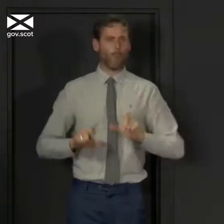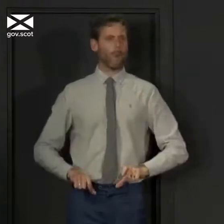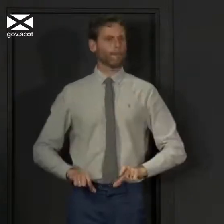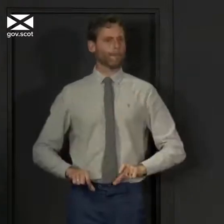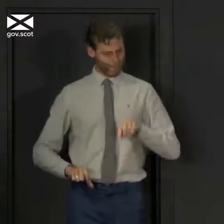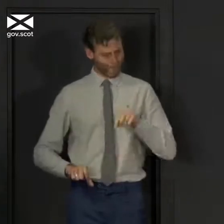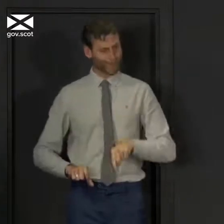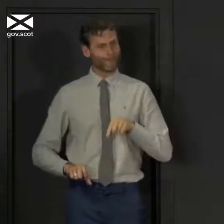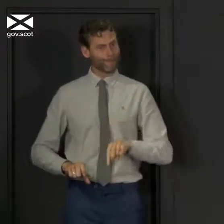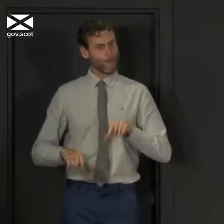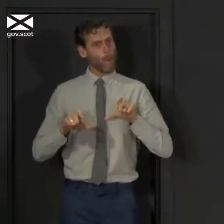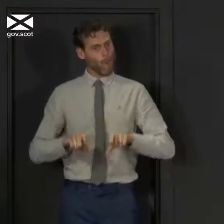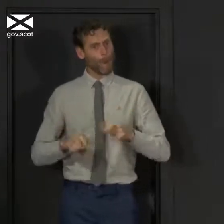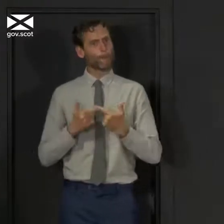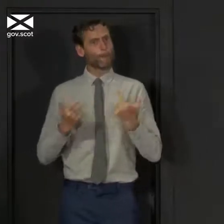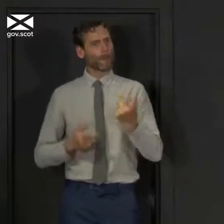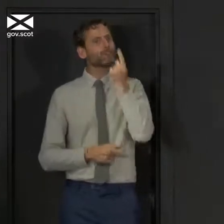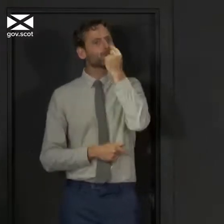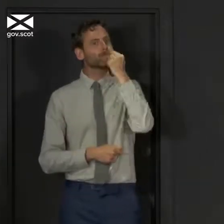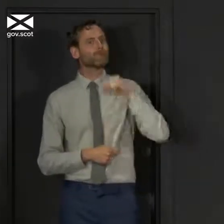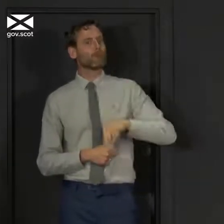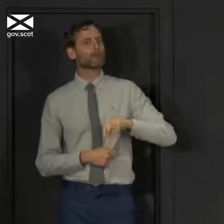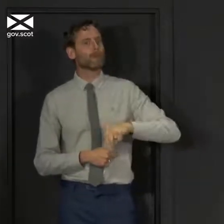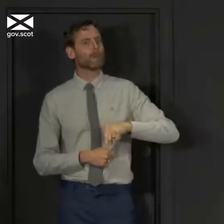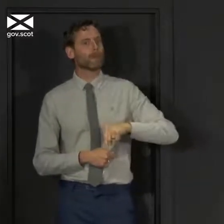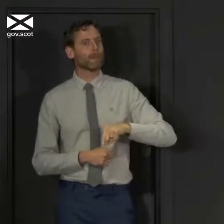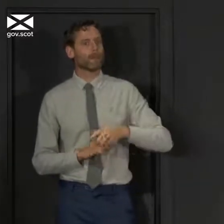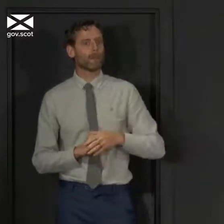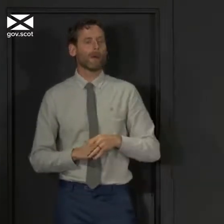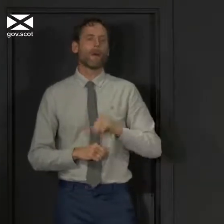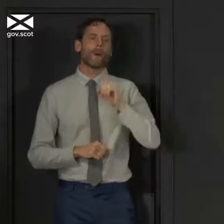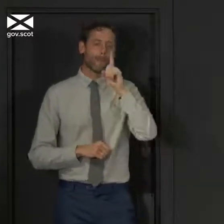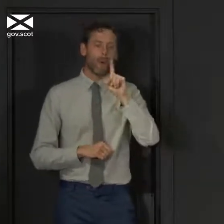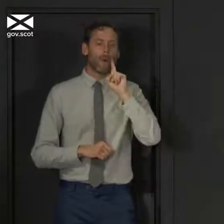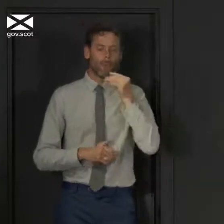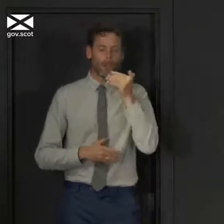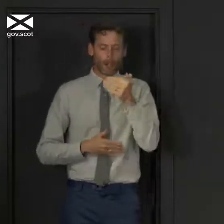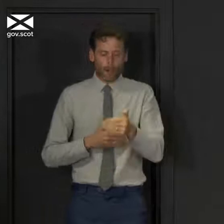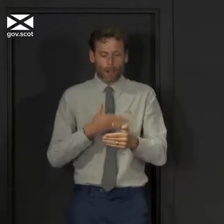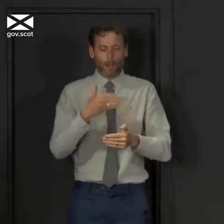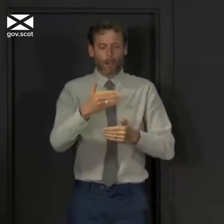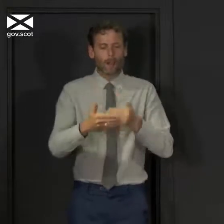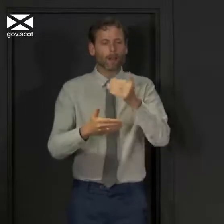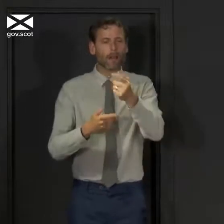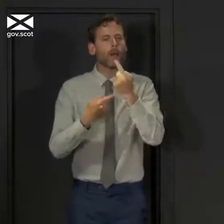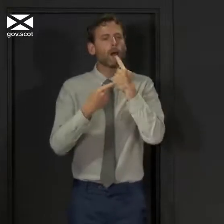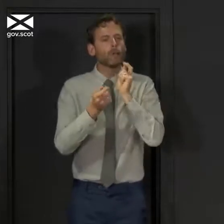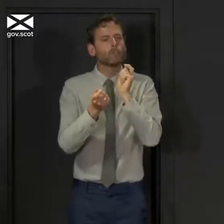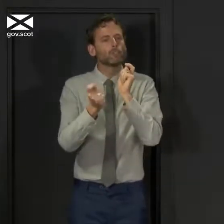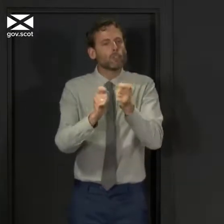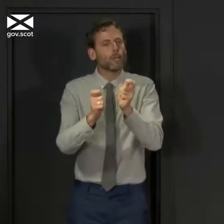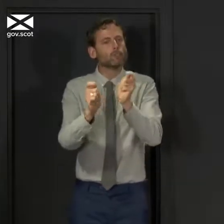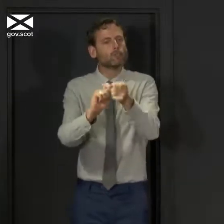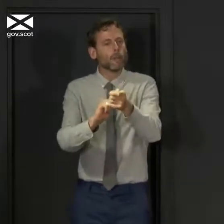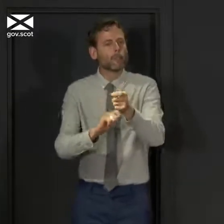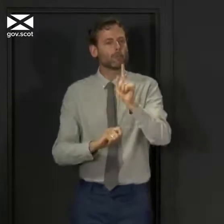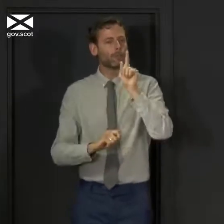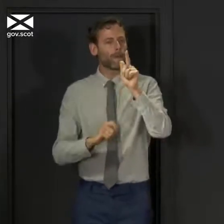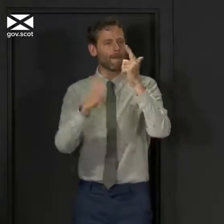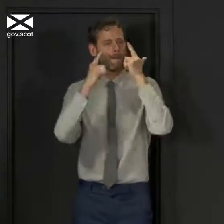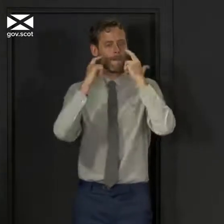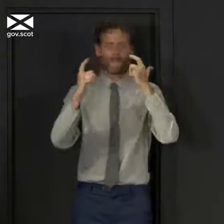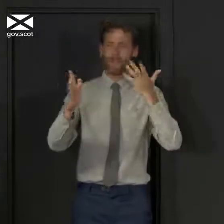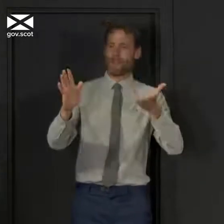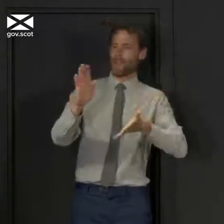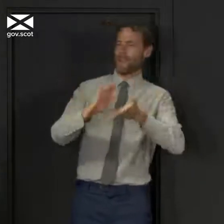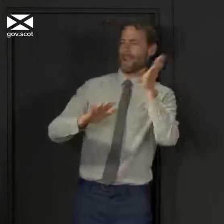as much as possible. As I say, that will undoubtedly evolve in the weeks ahead. But it's really important that we don't get ahead of ourselves.